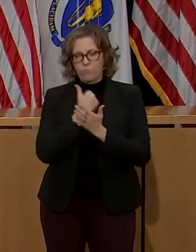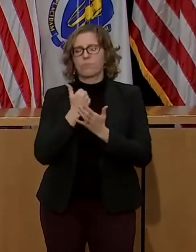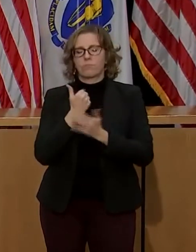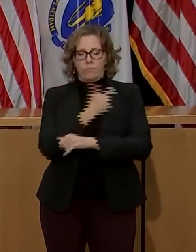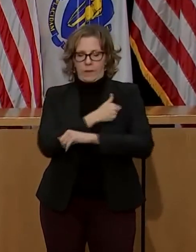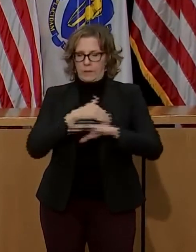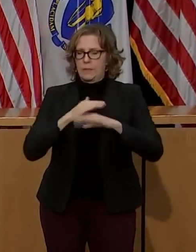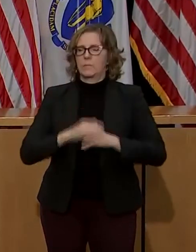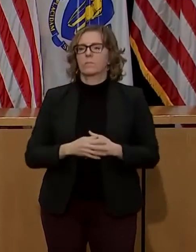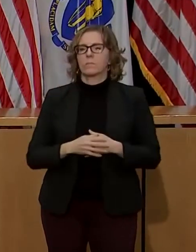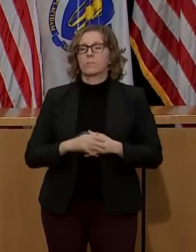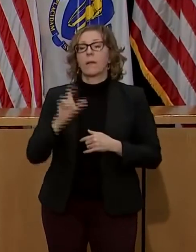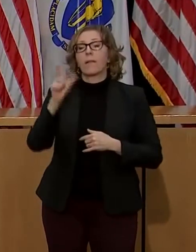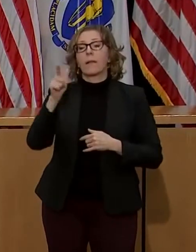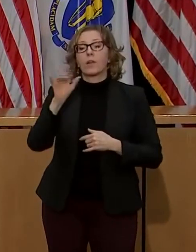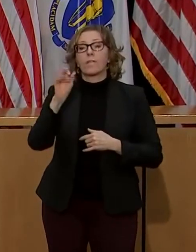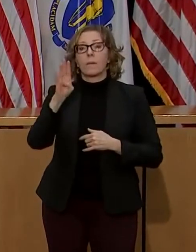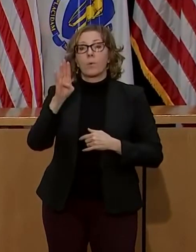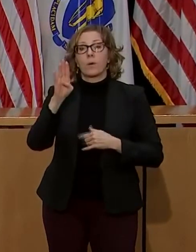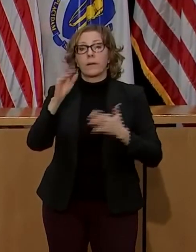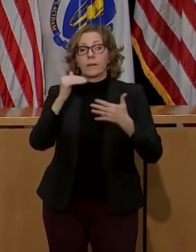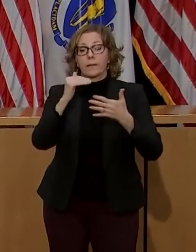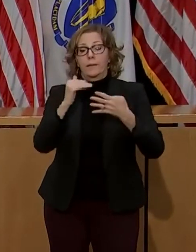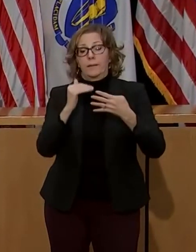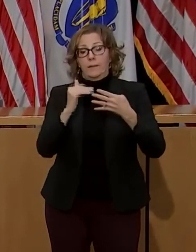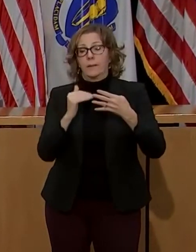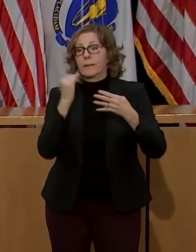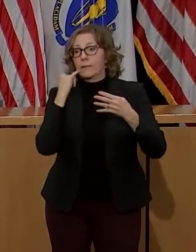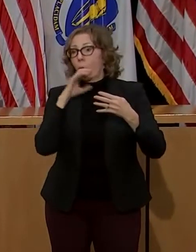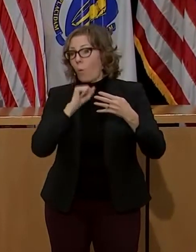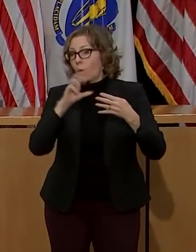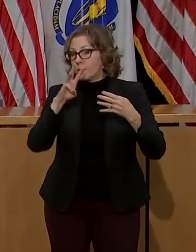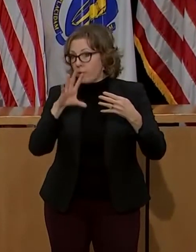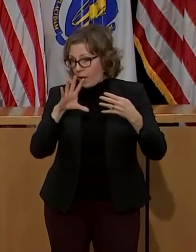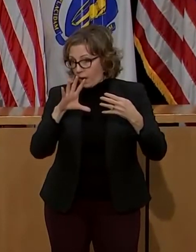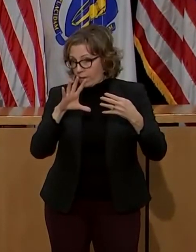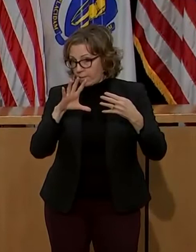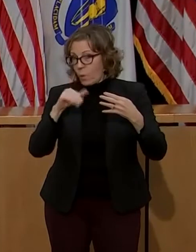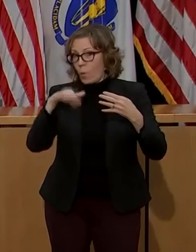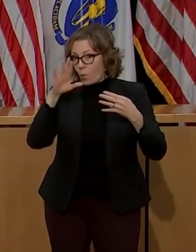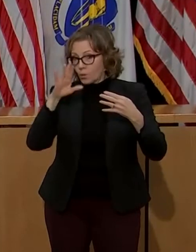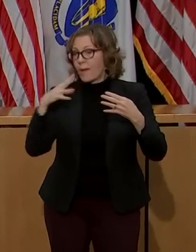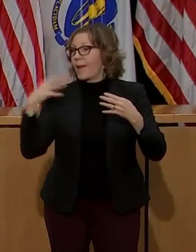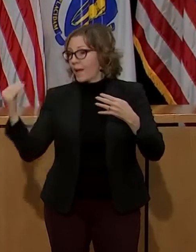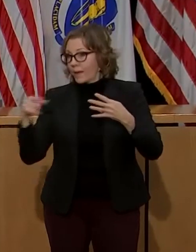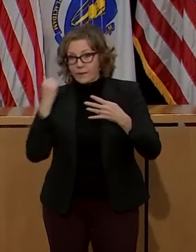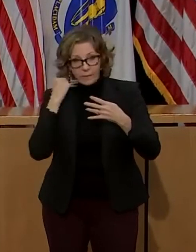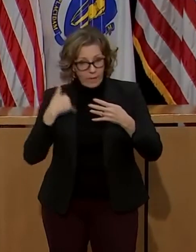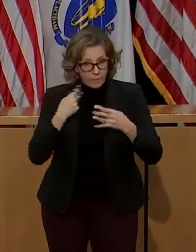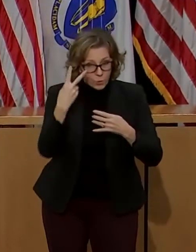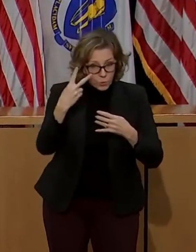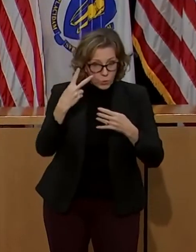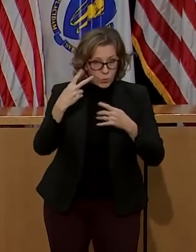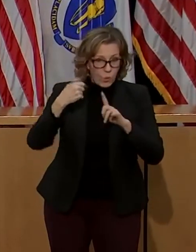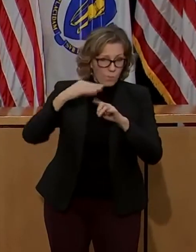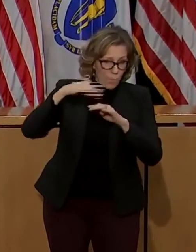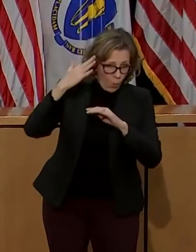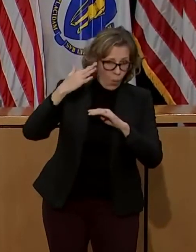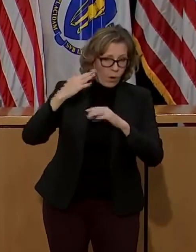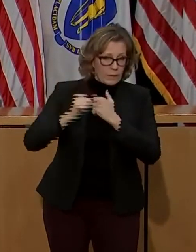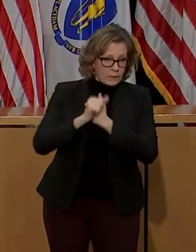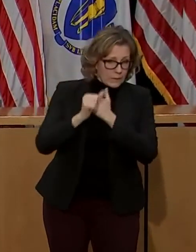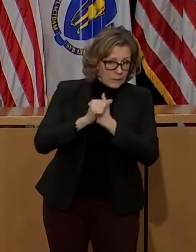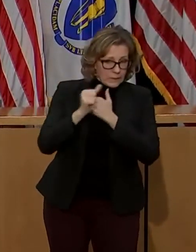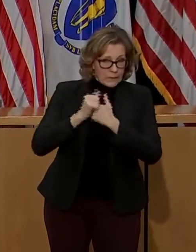Later in February, individuals age 65 or older and individuals with 2-plus comorbidities will also be eligible to receive the